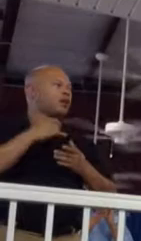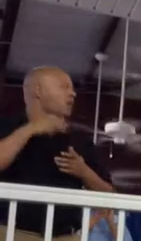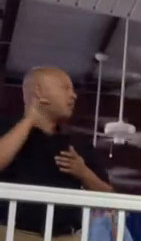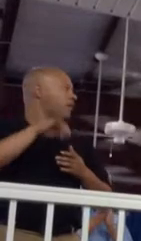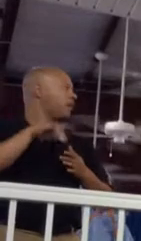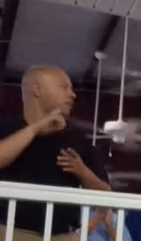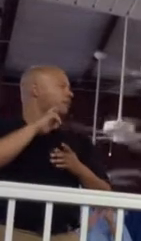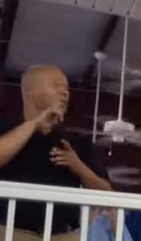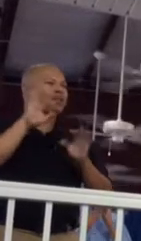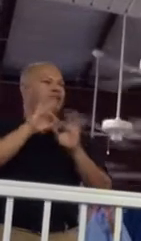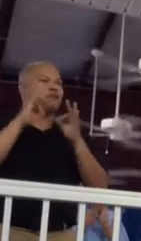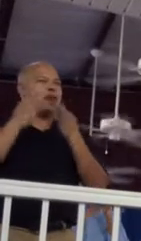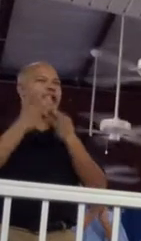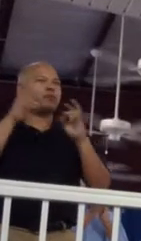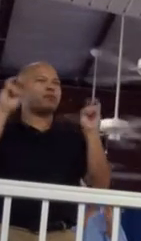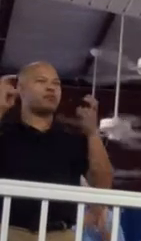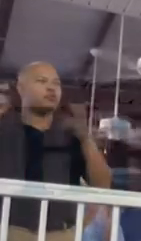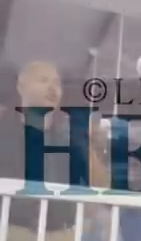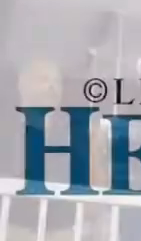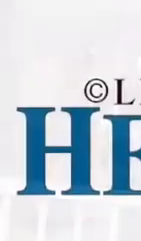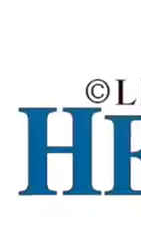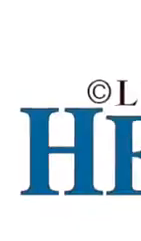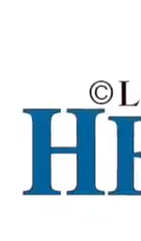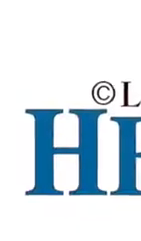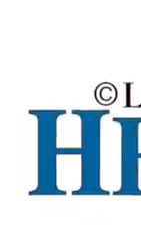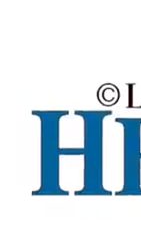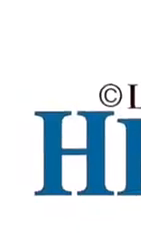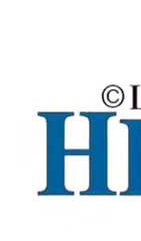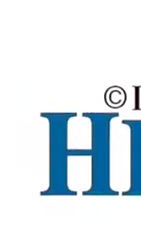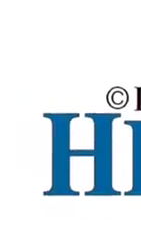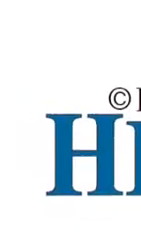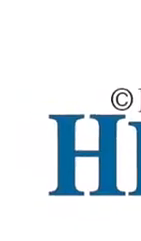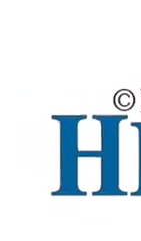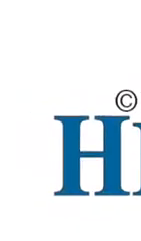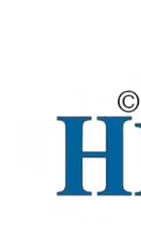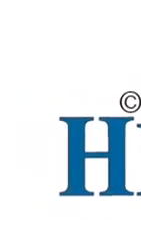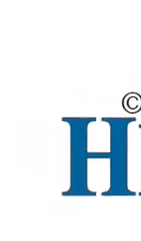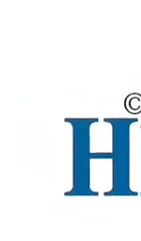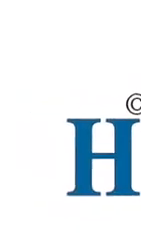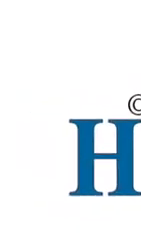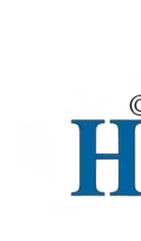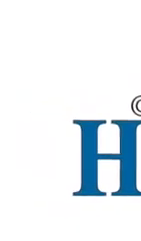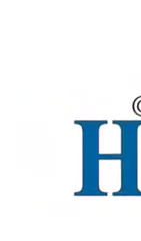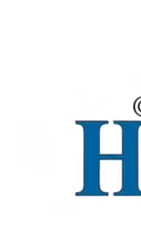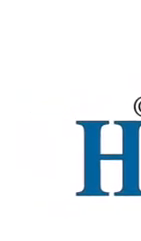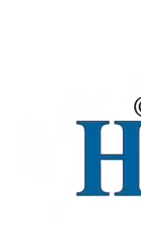This is a family's issue. is not an The patriarchy has changed forex's well. They